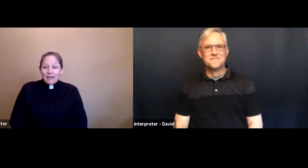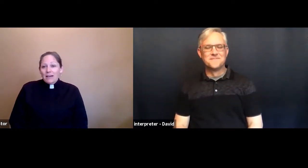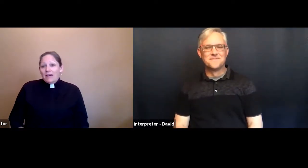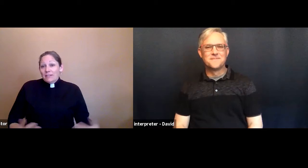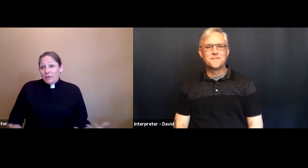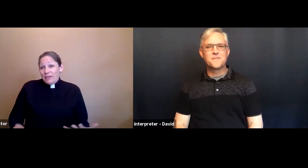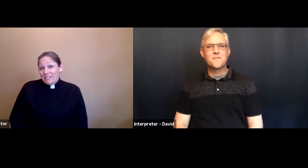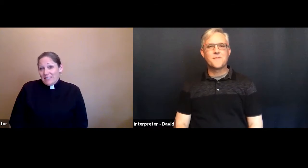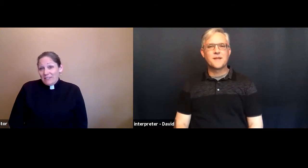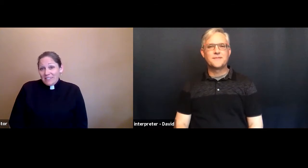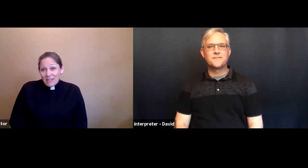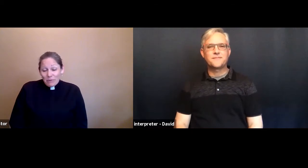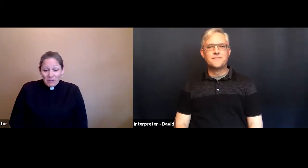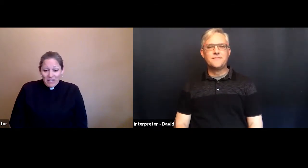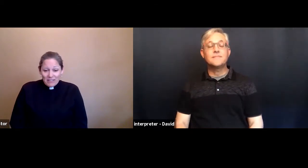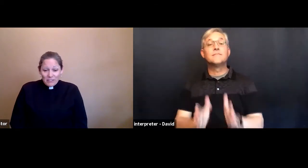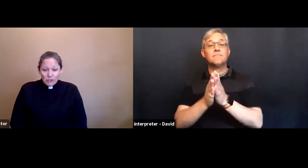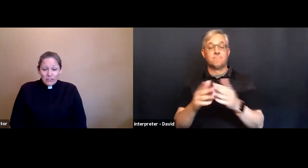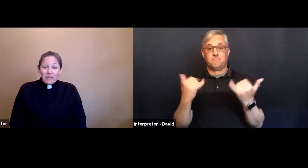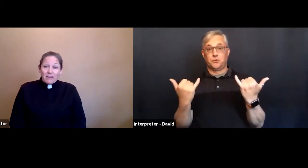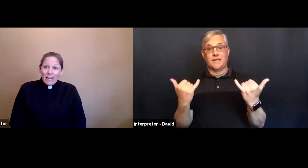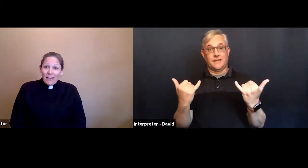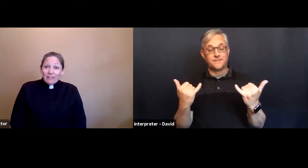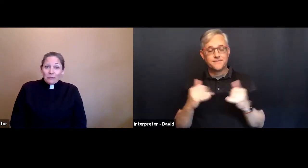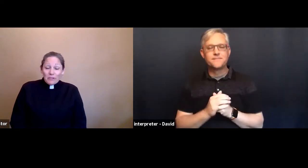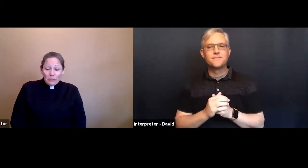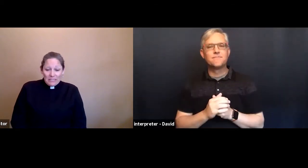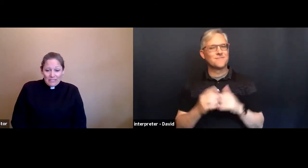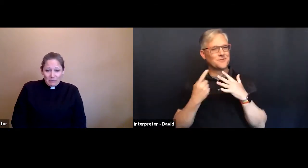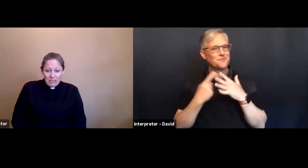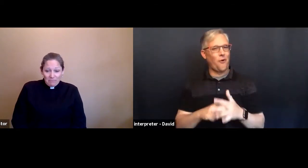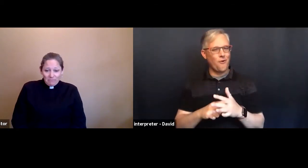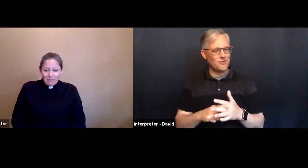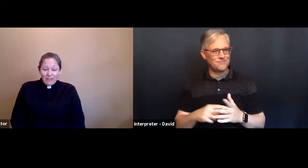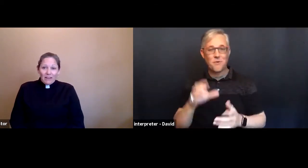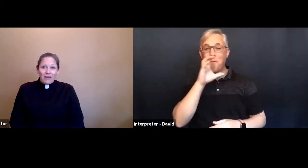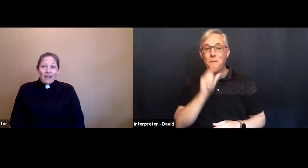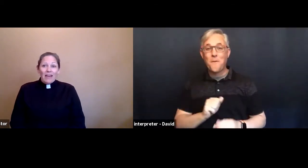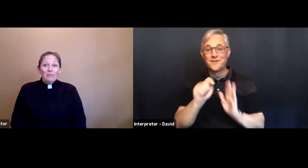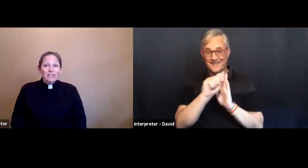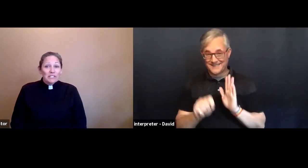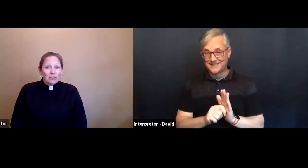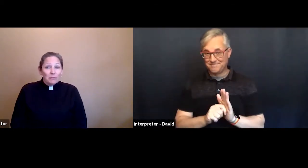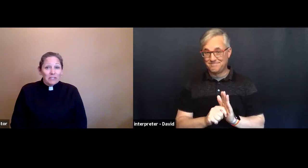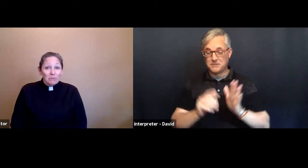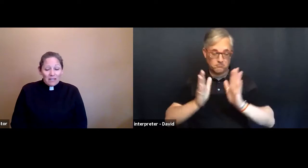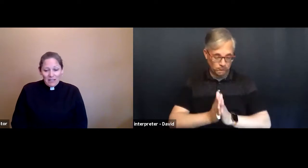So, as I said, today we begin this journey again through the Old Testament. And we start with the beginning.